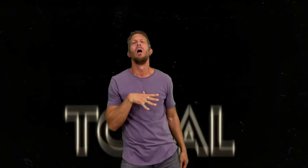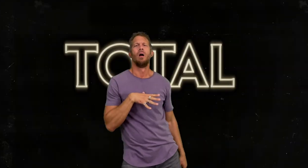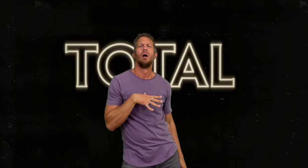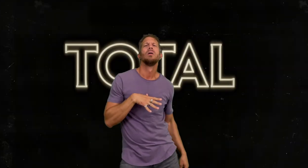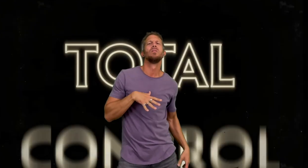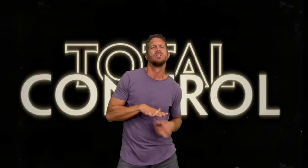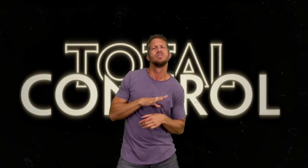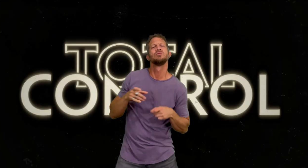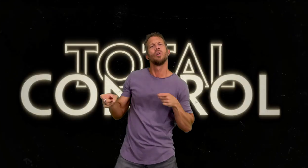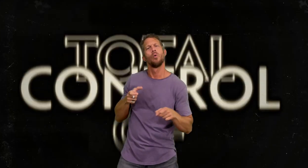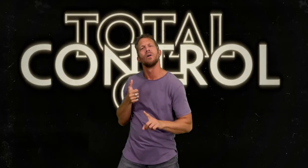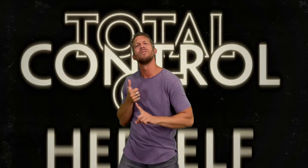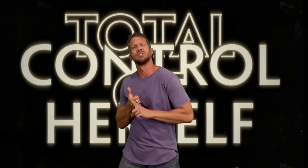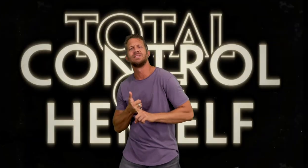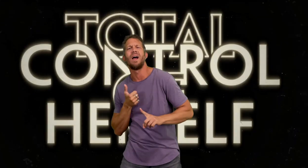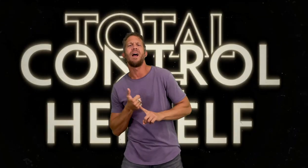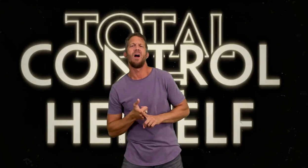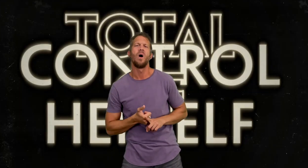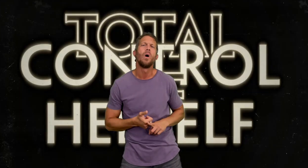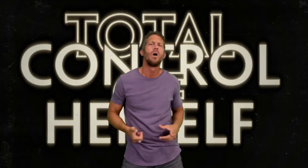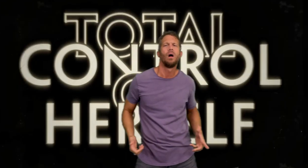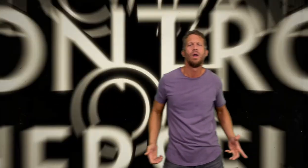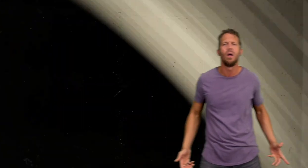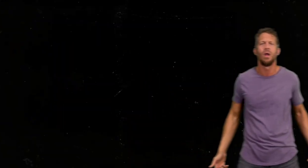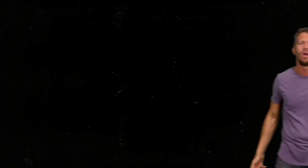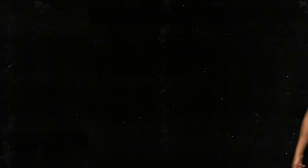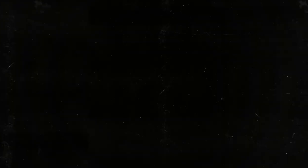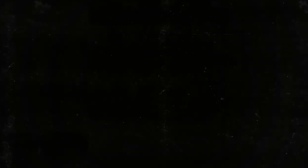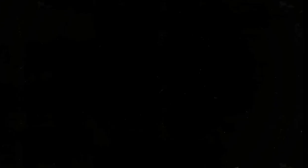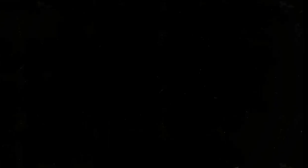in total control of herself She be like, she doesn't